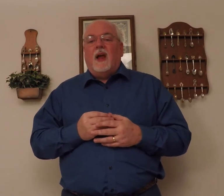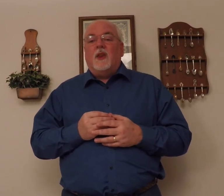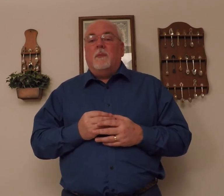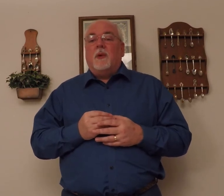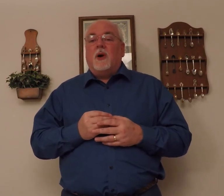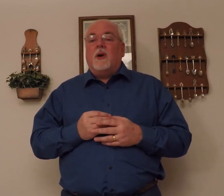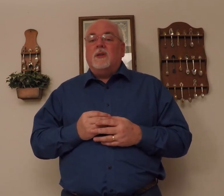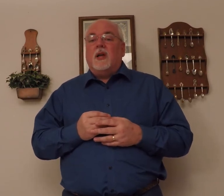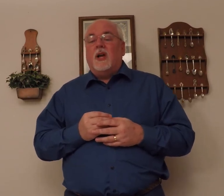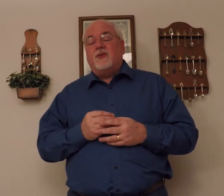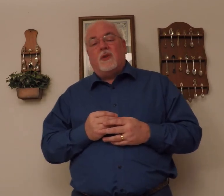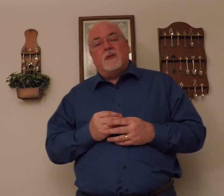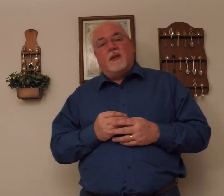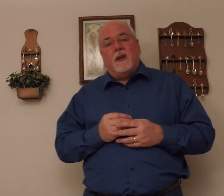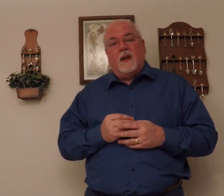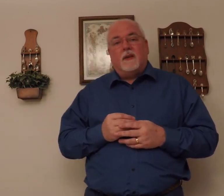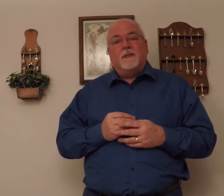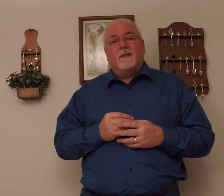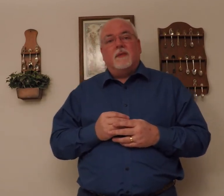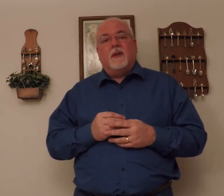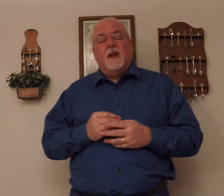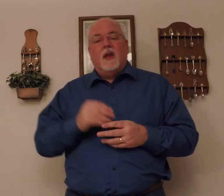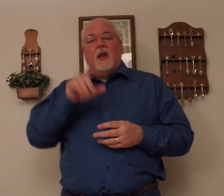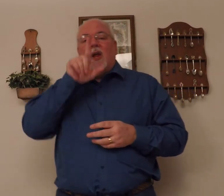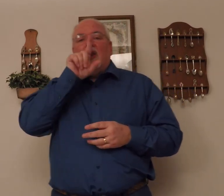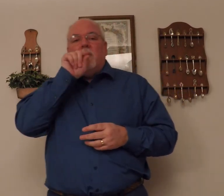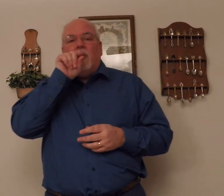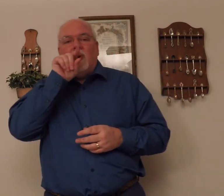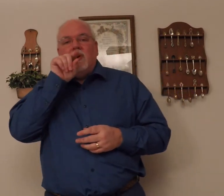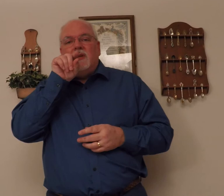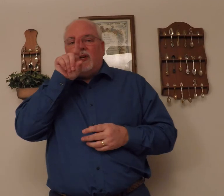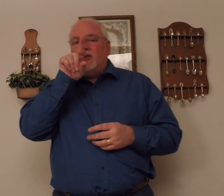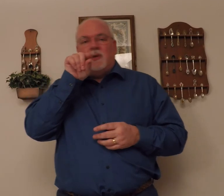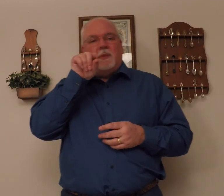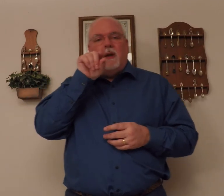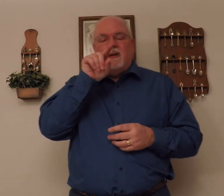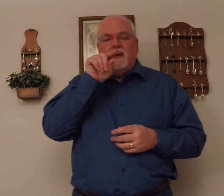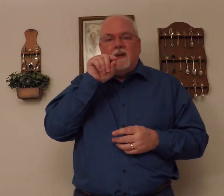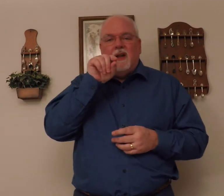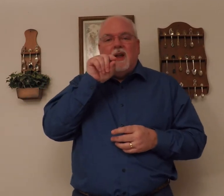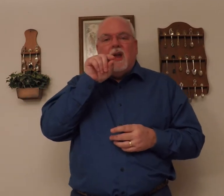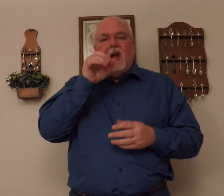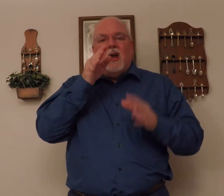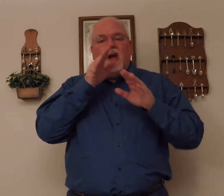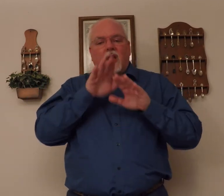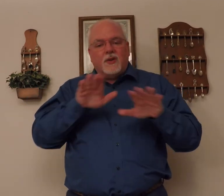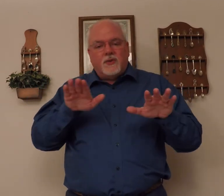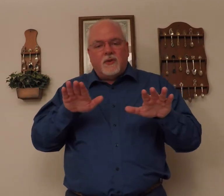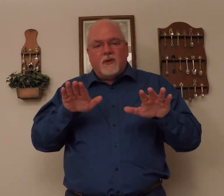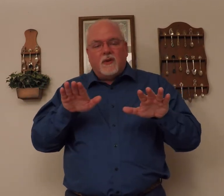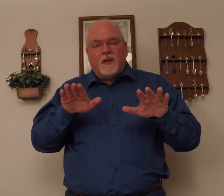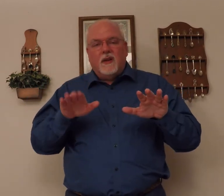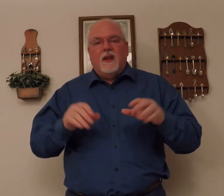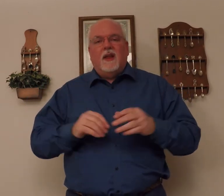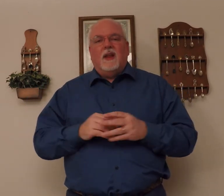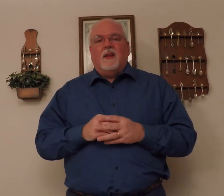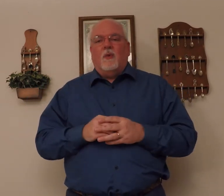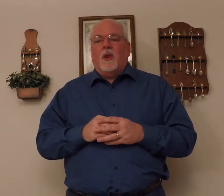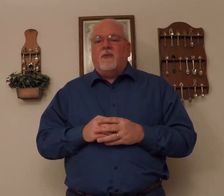The birds hush their singing. The birds, I get their beat. Hush. One of the